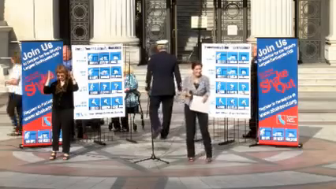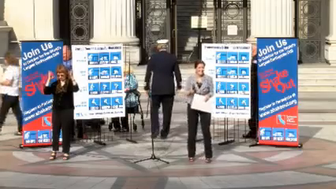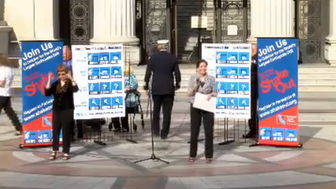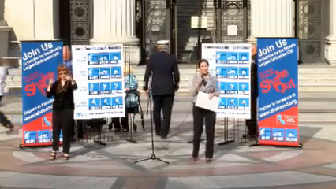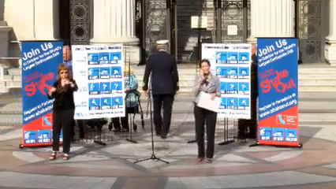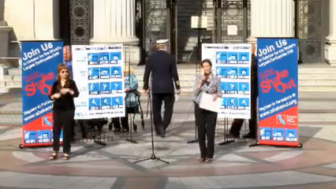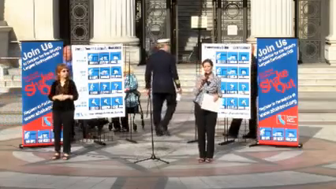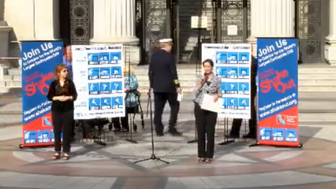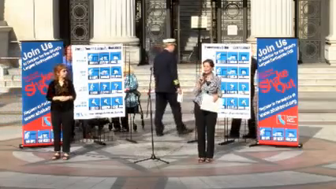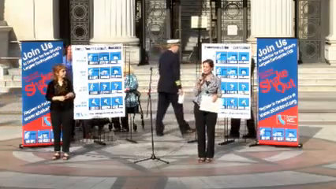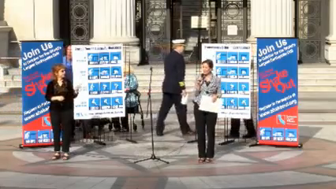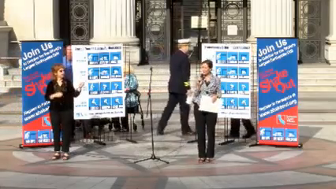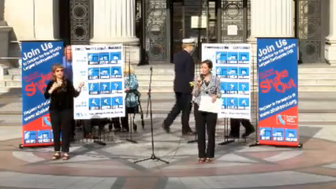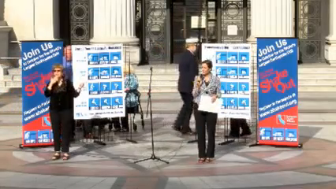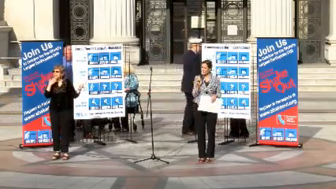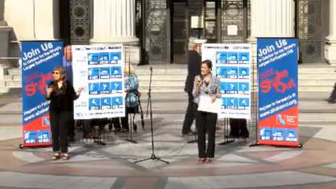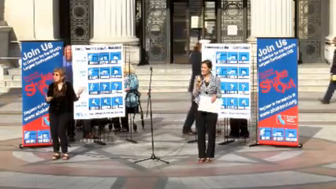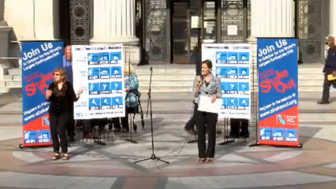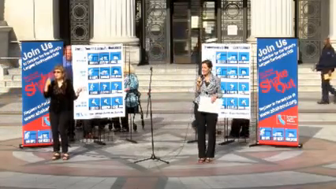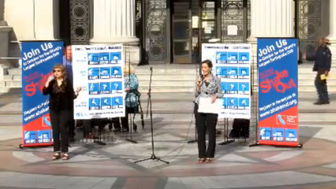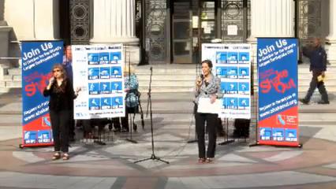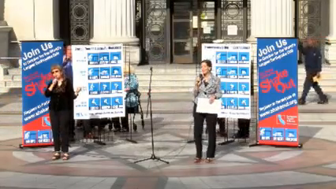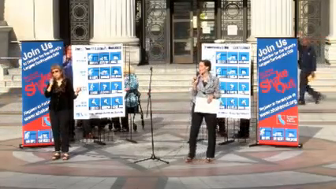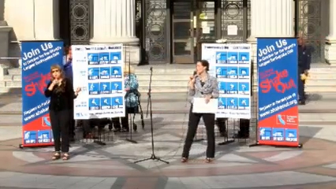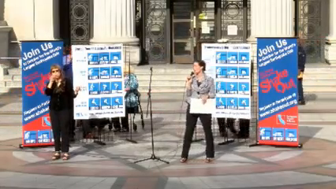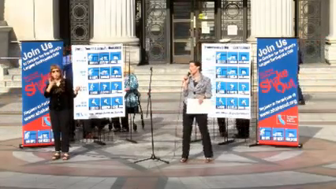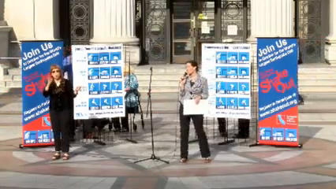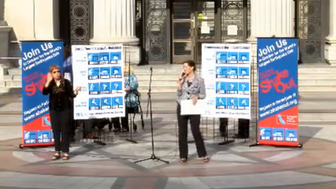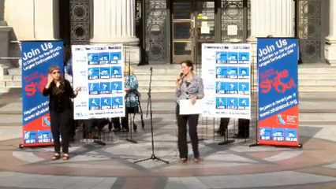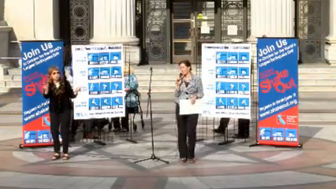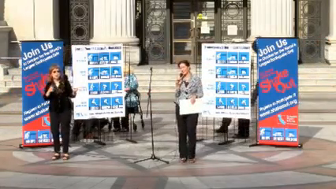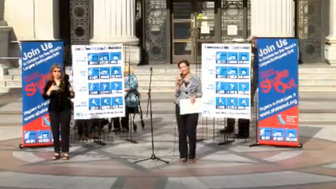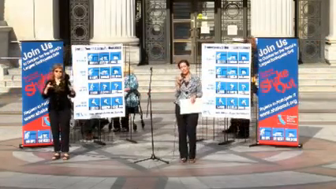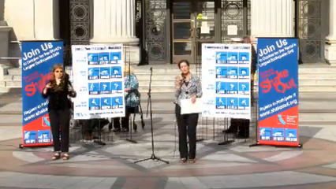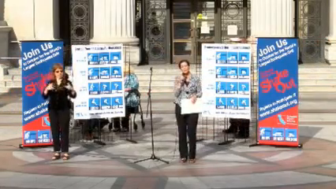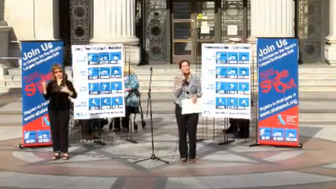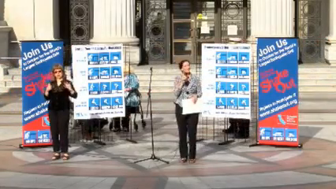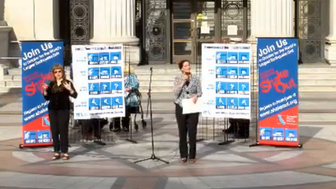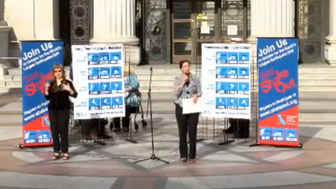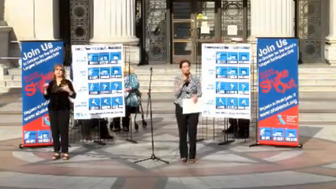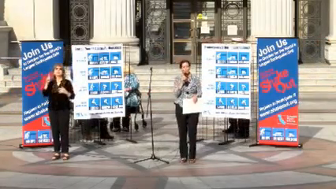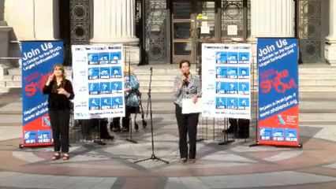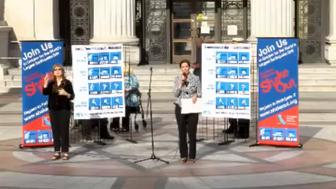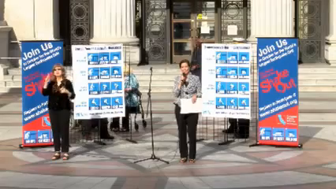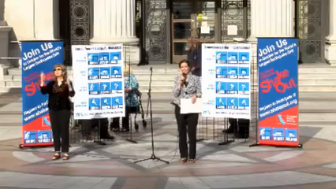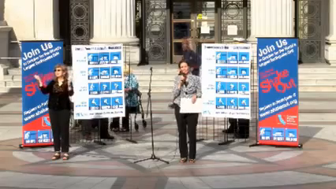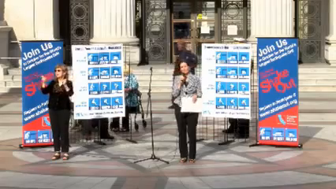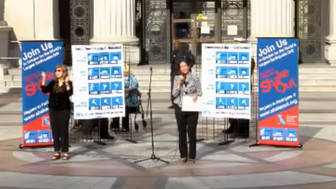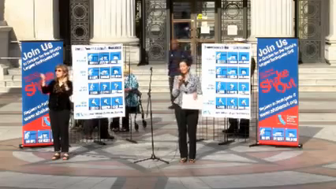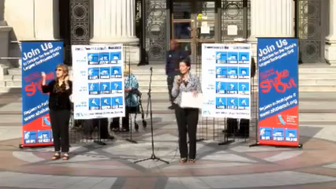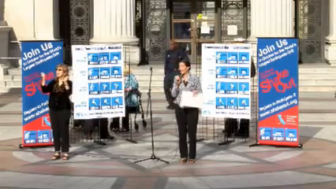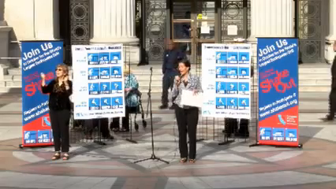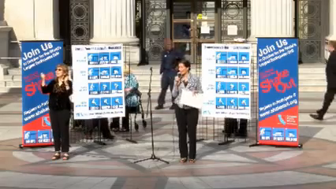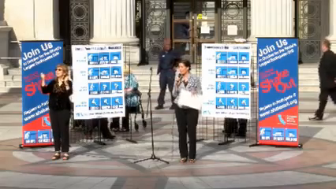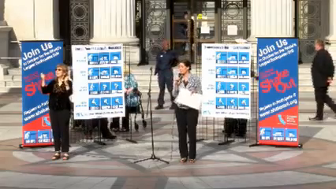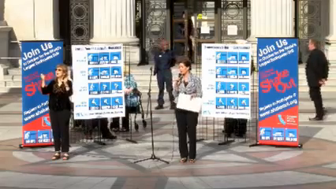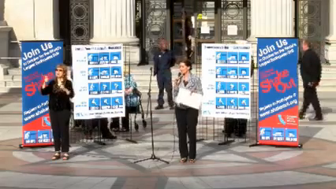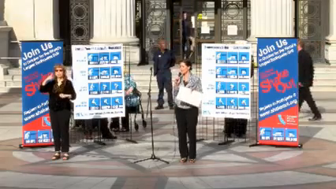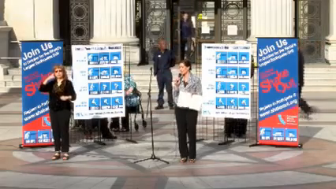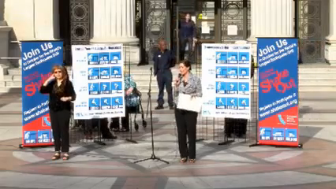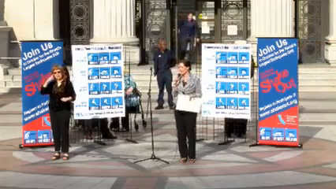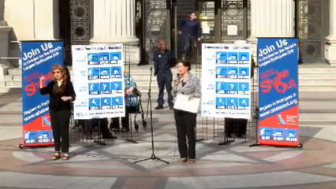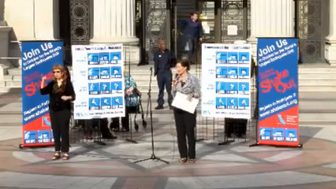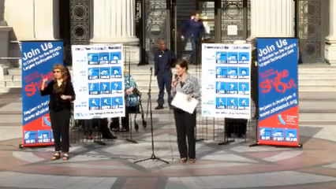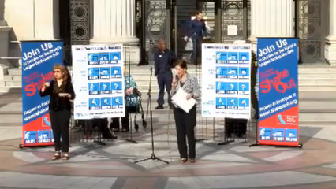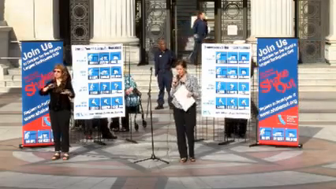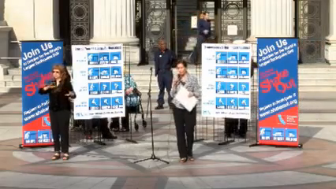for that warm greeting I'm very excited to be celebrating the California